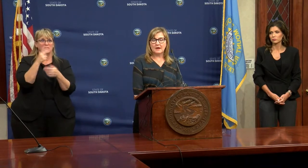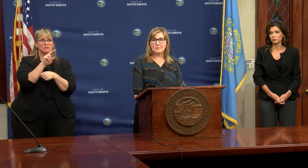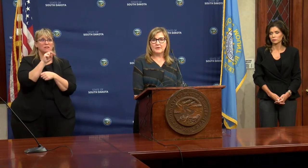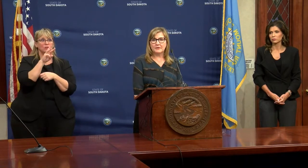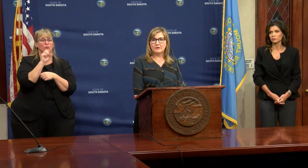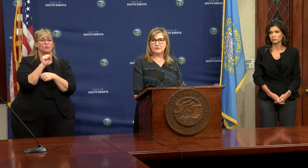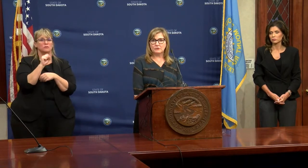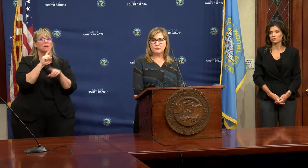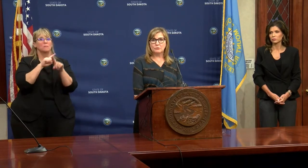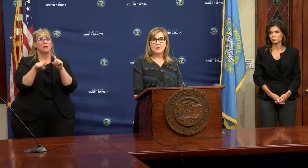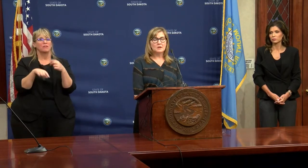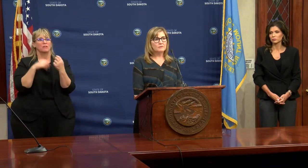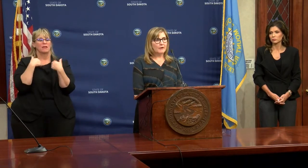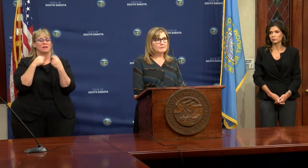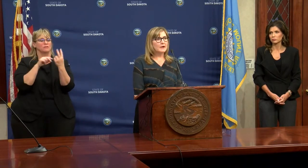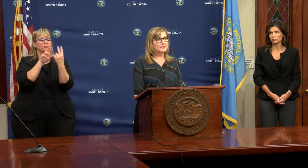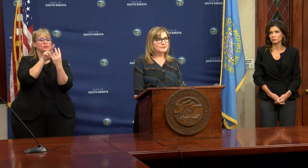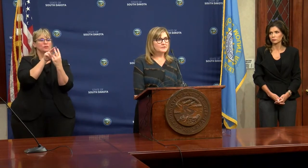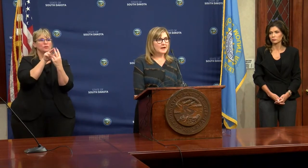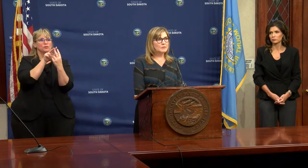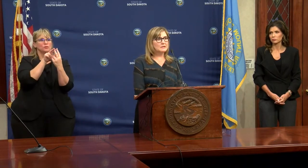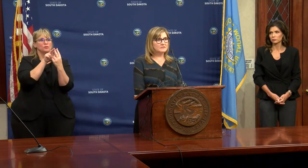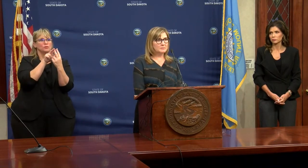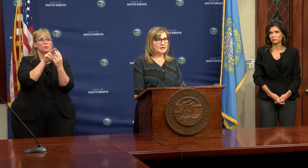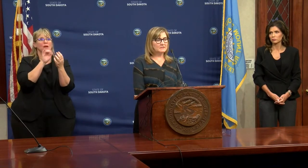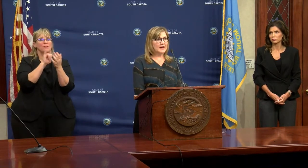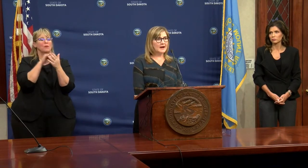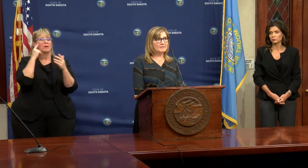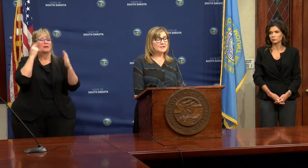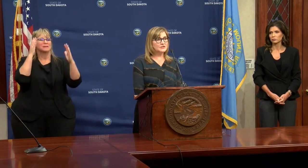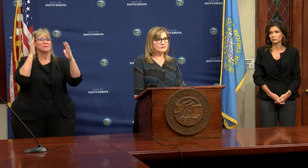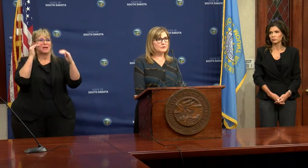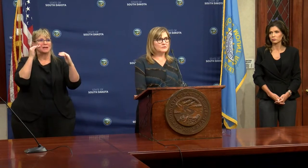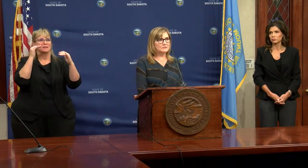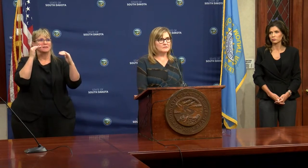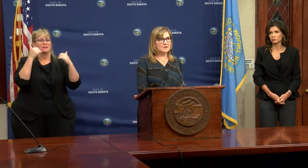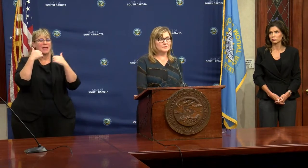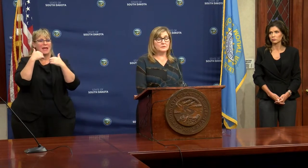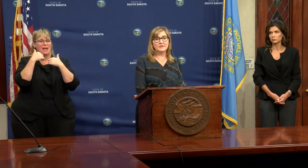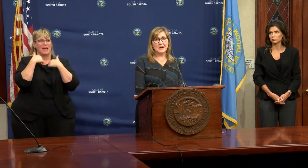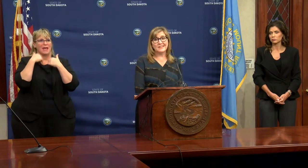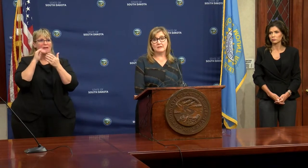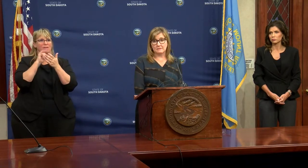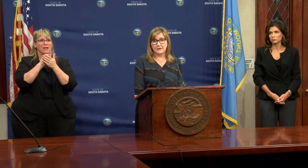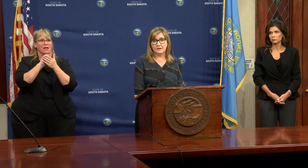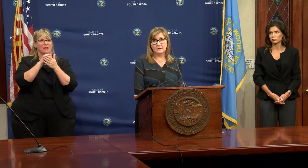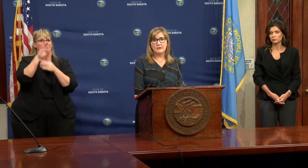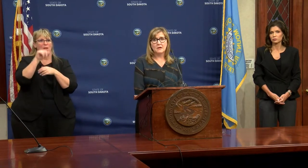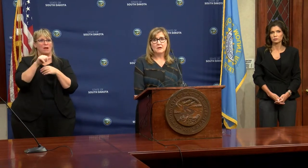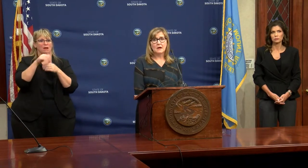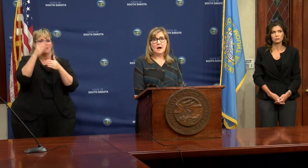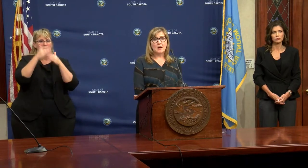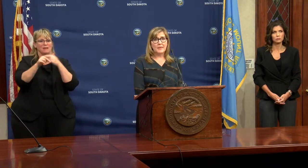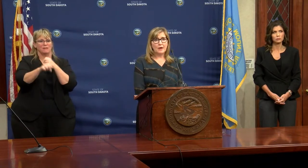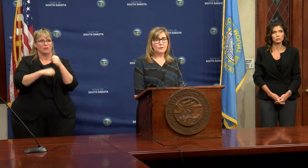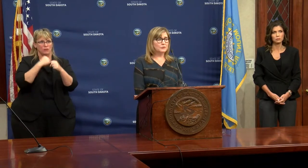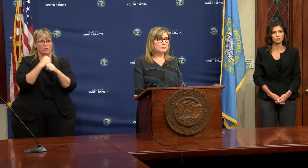news, but there are two front runners that we expect to have initial doses, certainly by the end of the year.